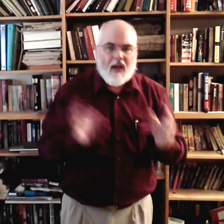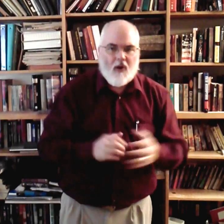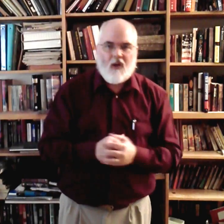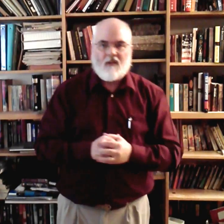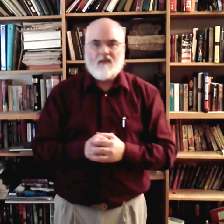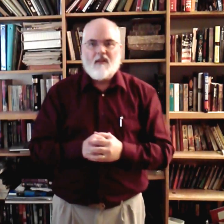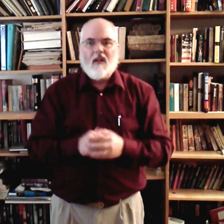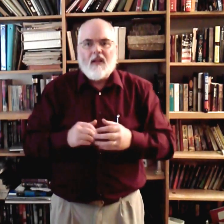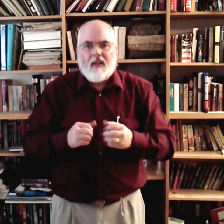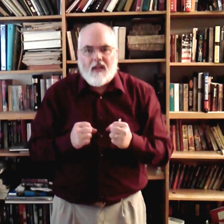at all.